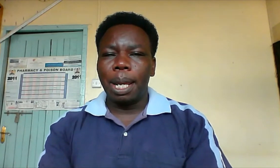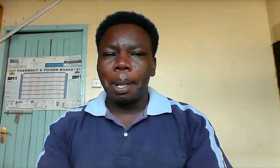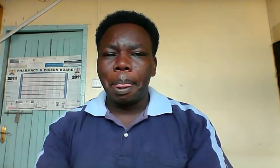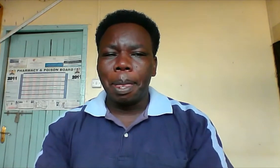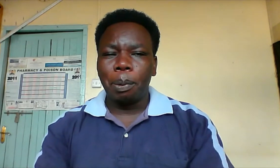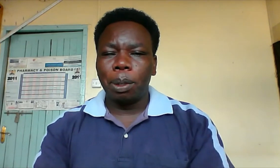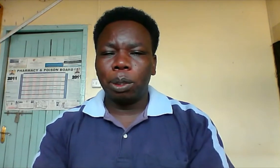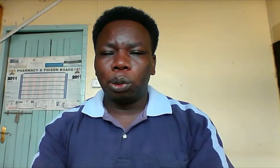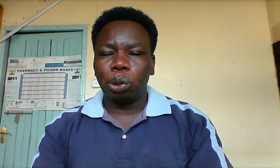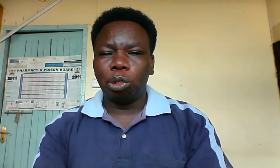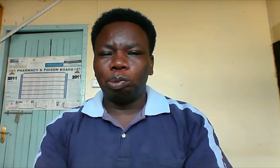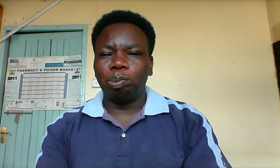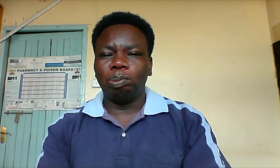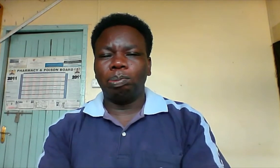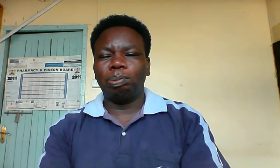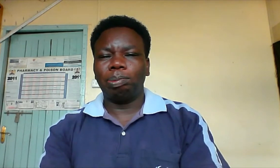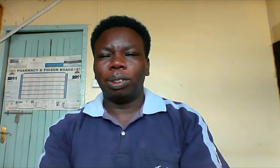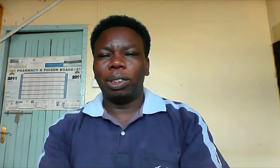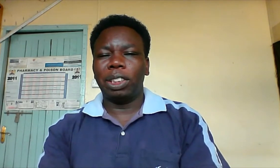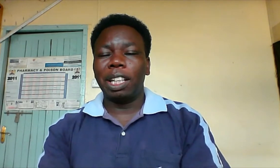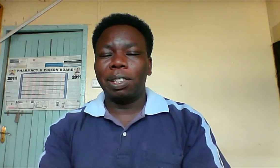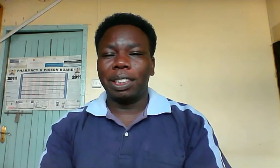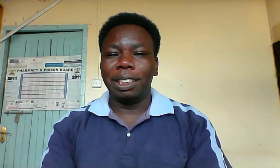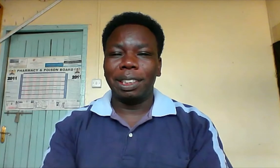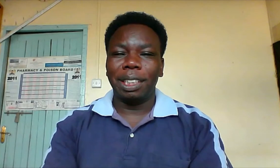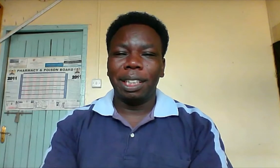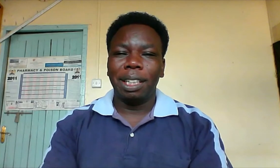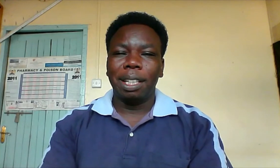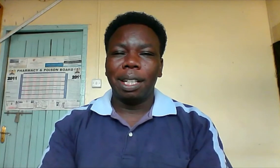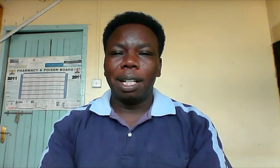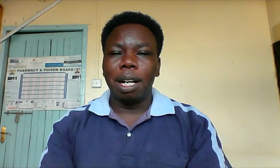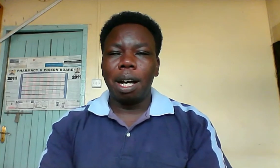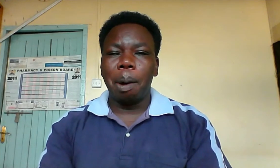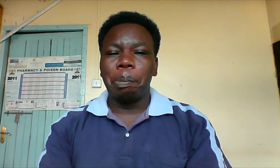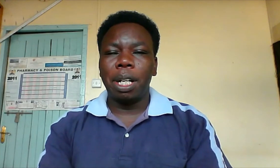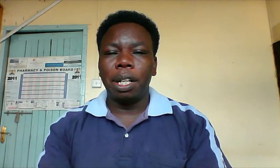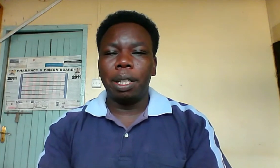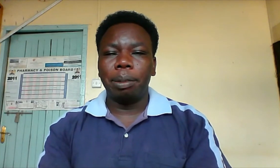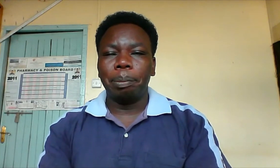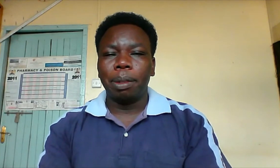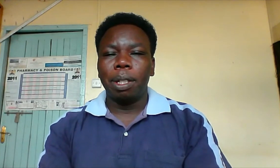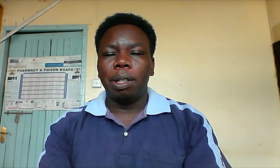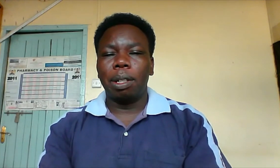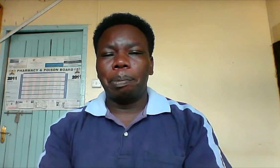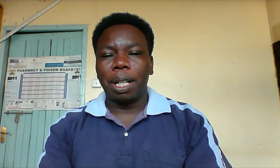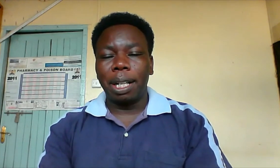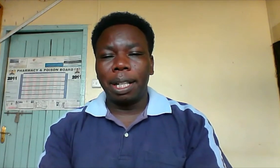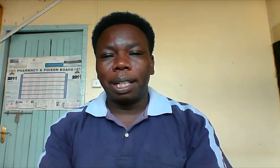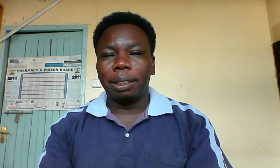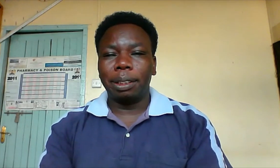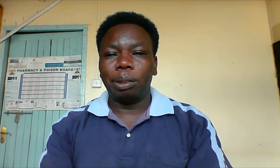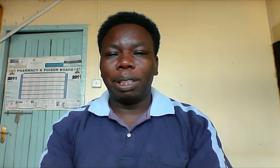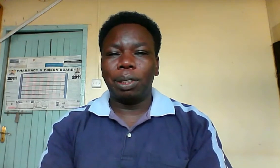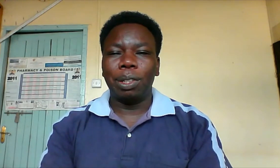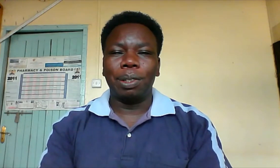we are going to check on a prayer a prayer that is well known